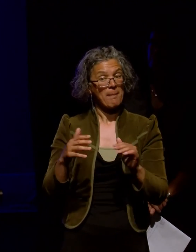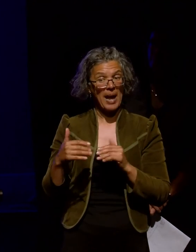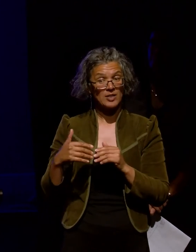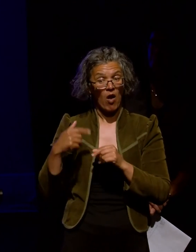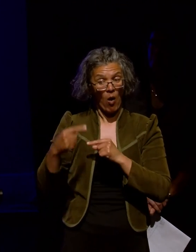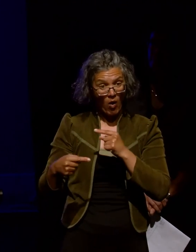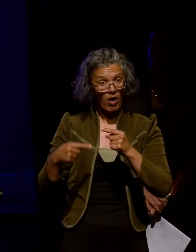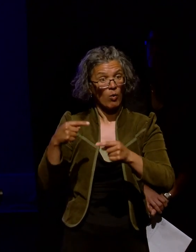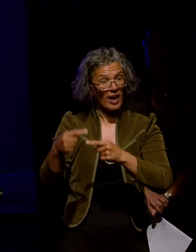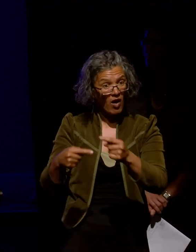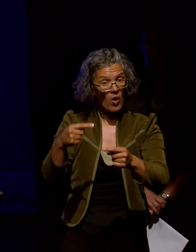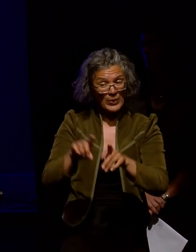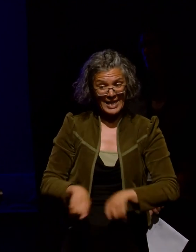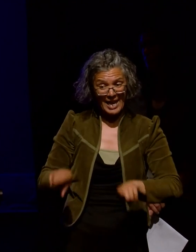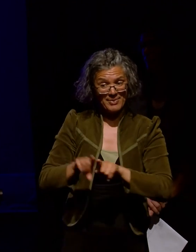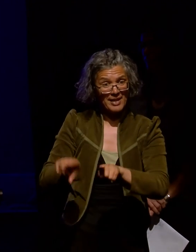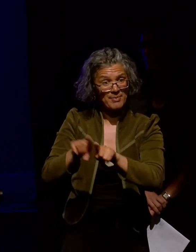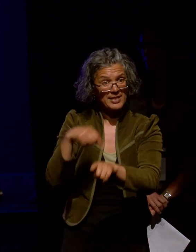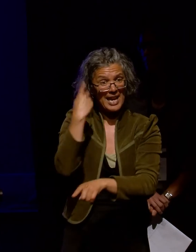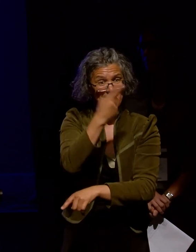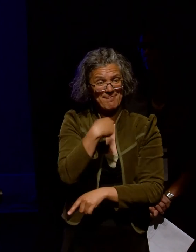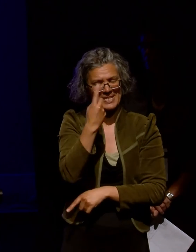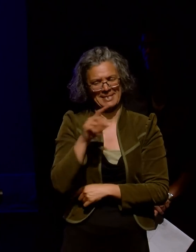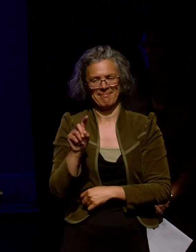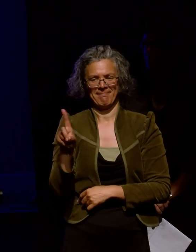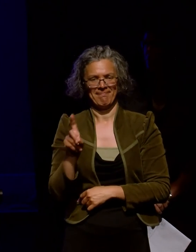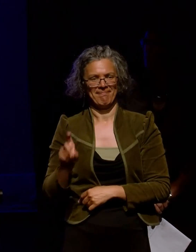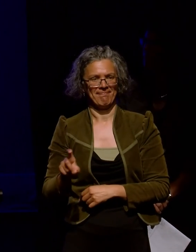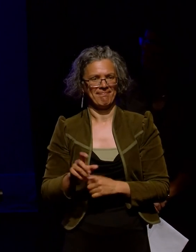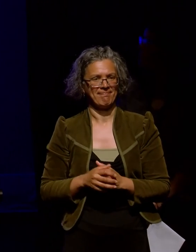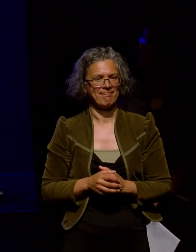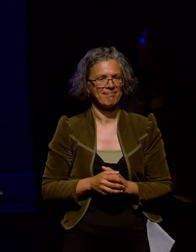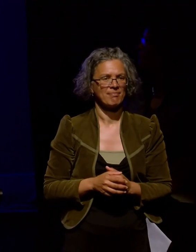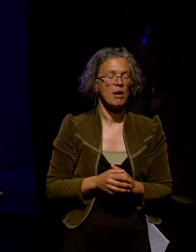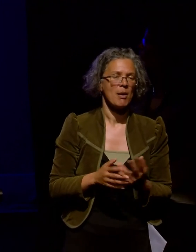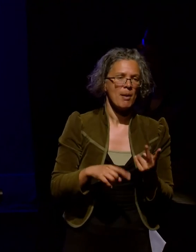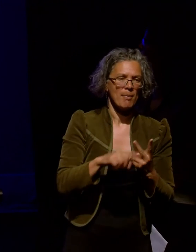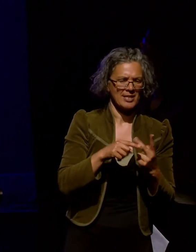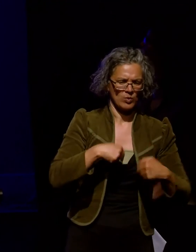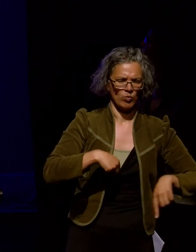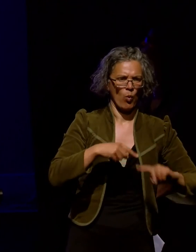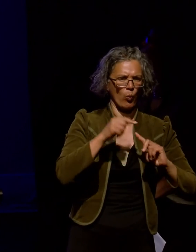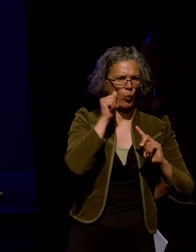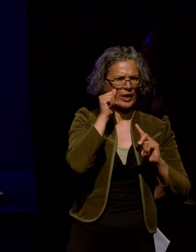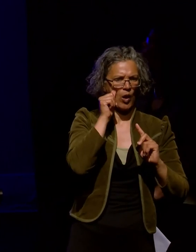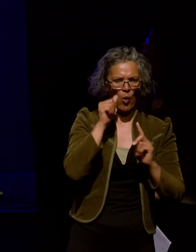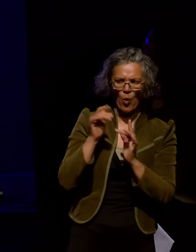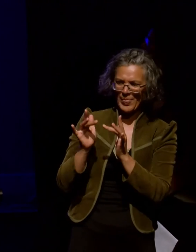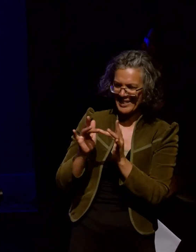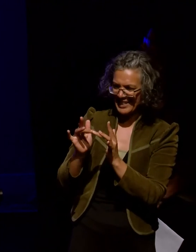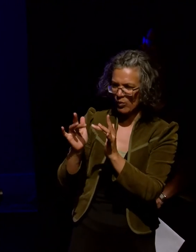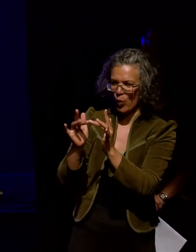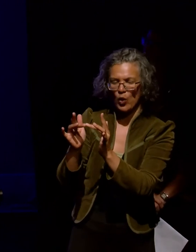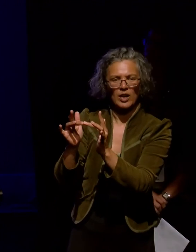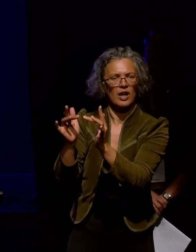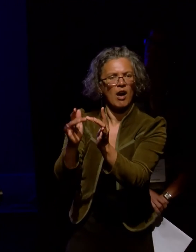with the same participants. Finally, we know that there are parts of the country which the networking opportunities of a regional forum have not